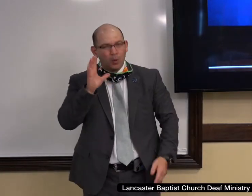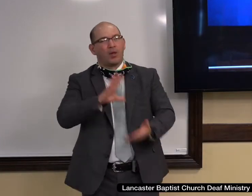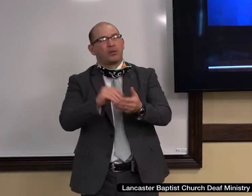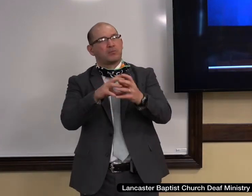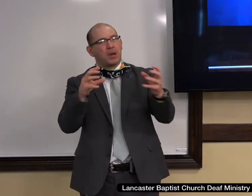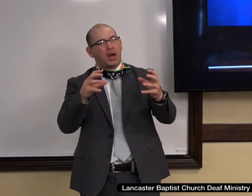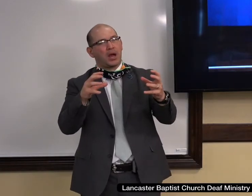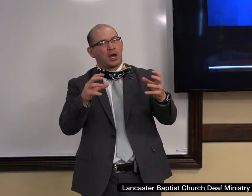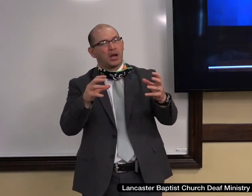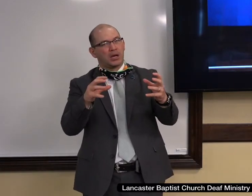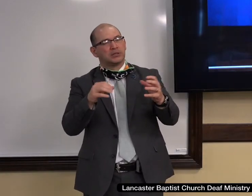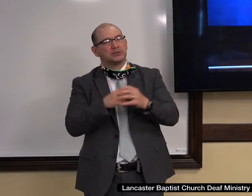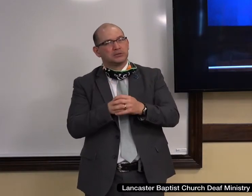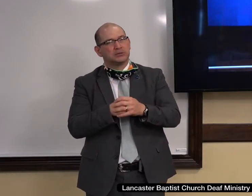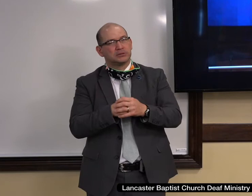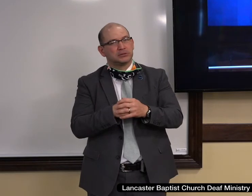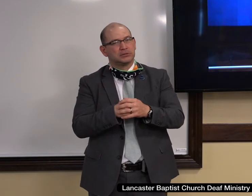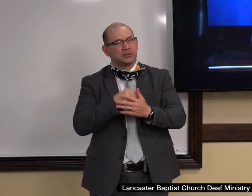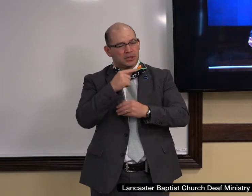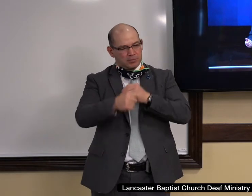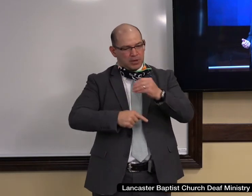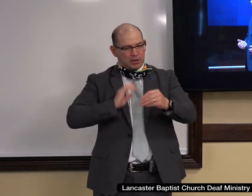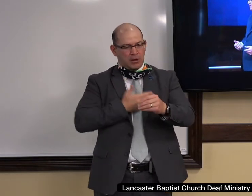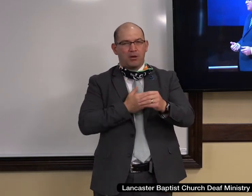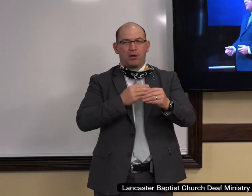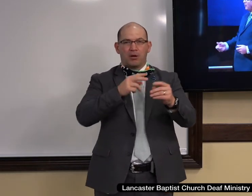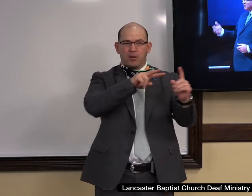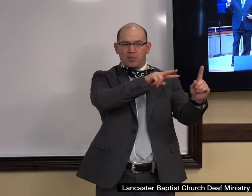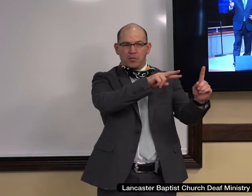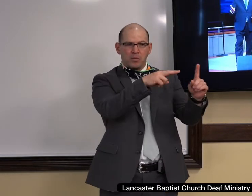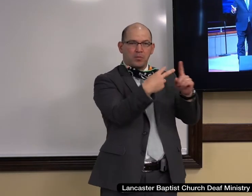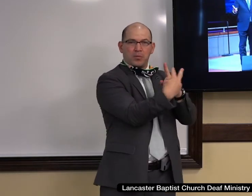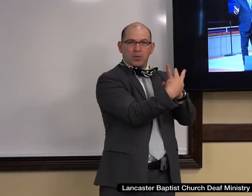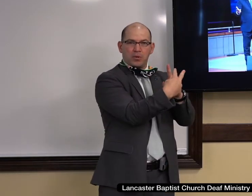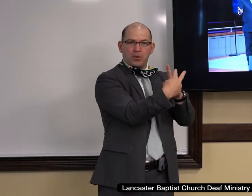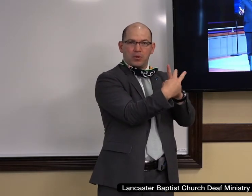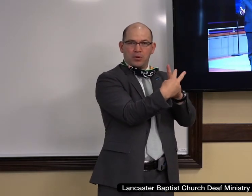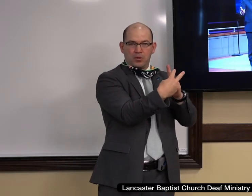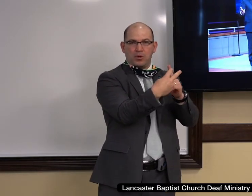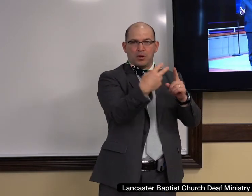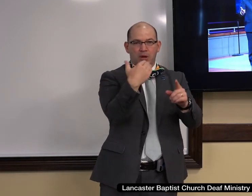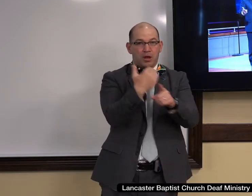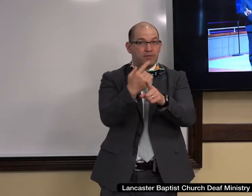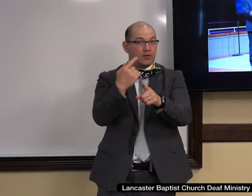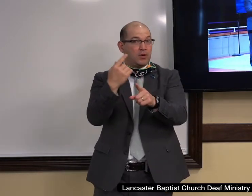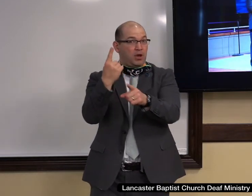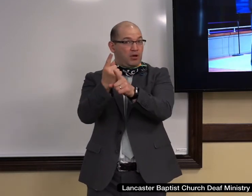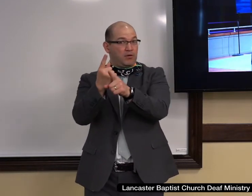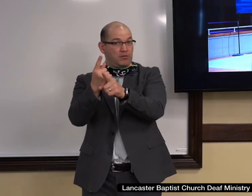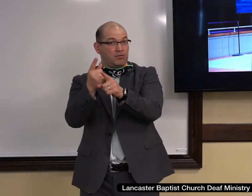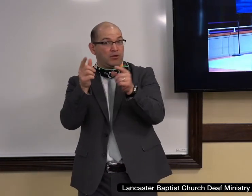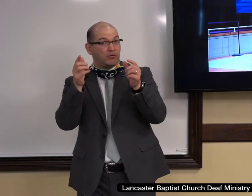Is our worldview based on Jesus or some other identity?